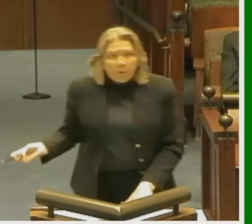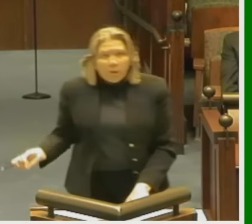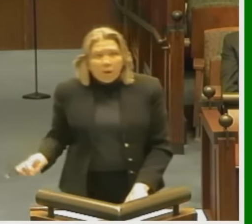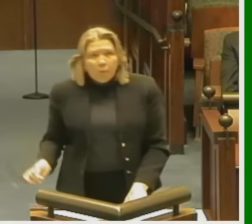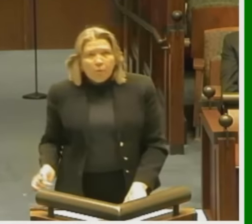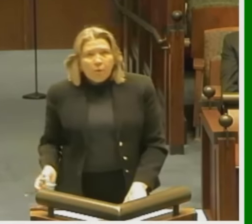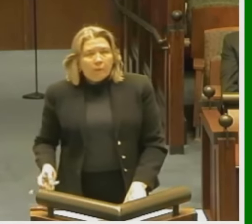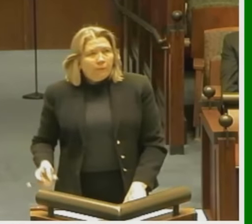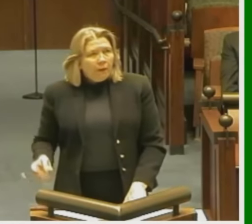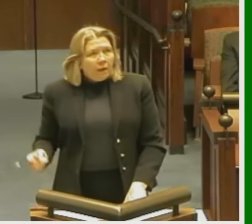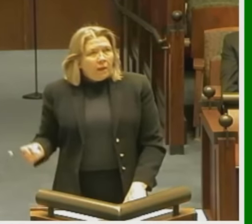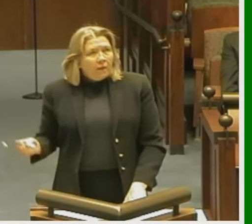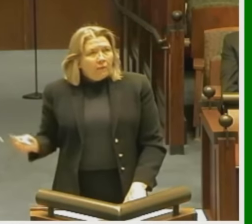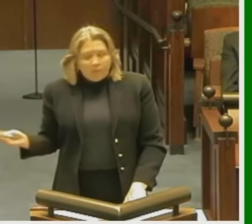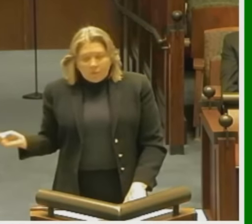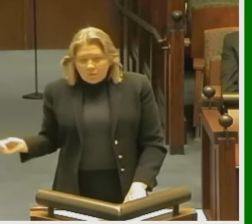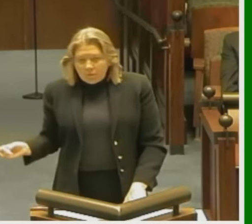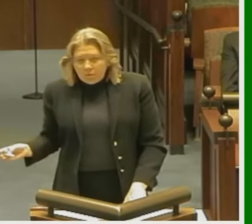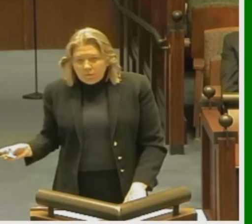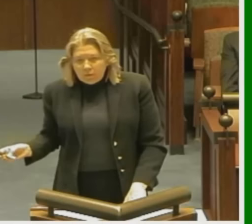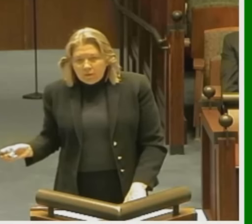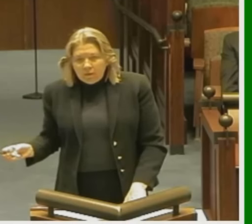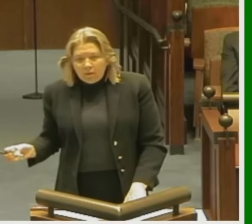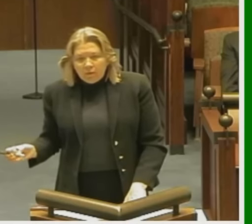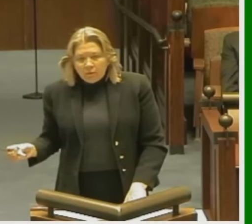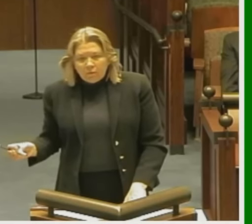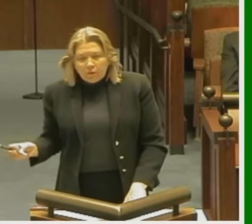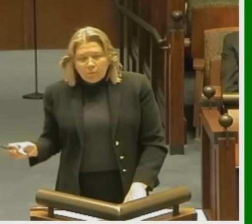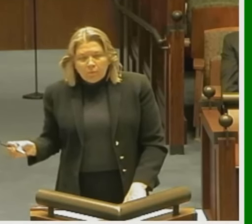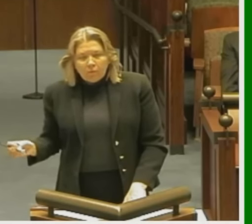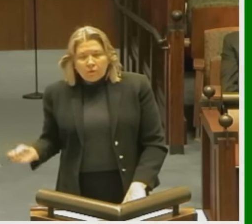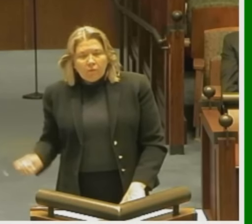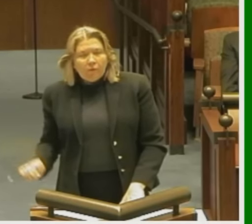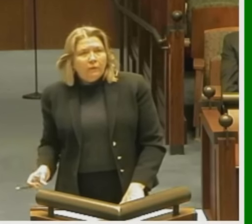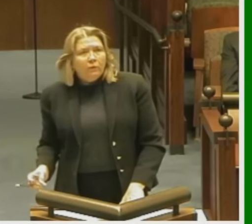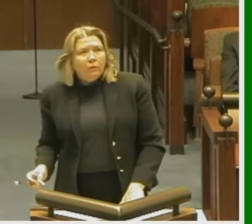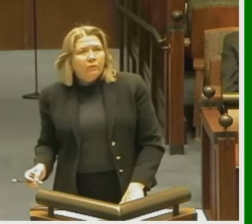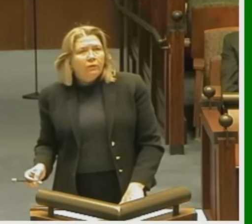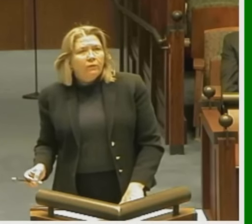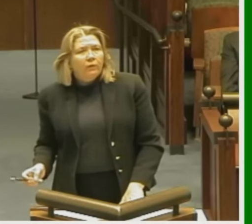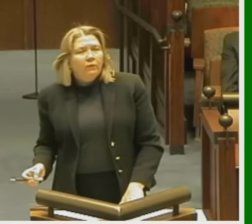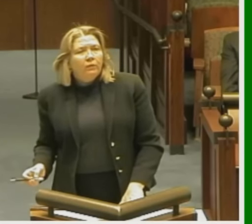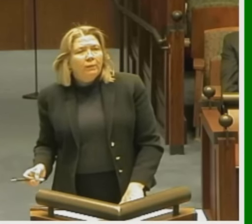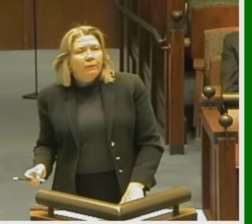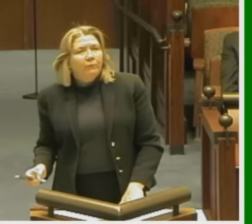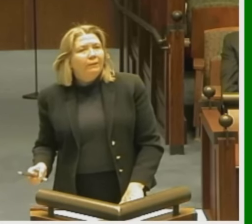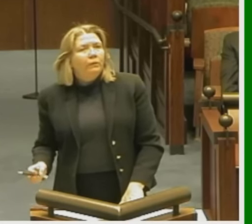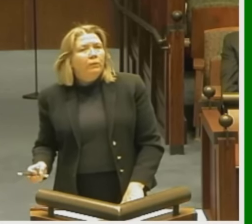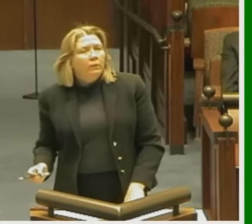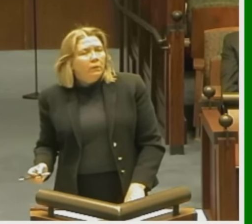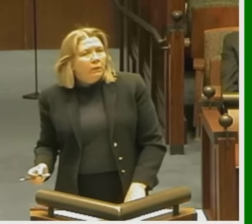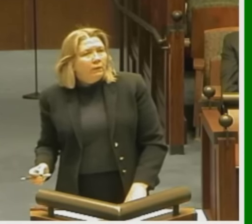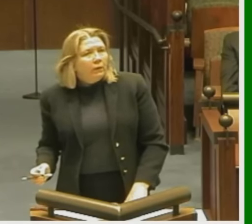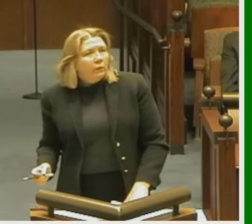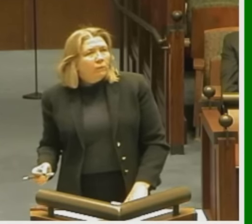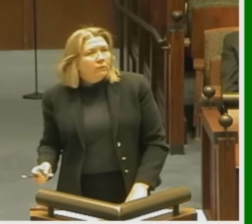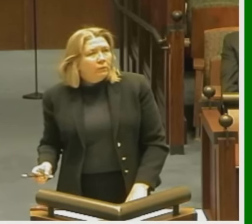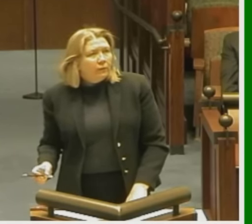brought up. And to the extent that he is suggesting that U.S. Trust has somehow diluted the unequivocal